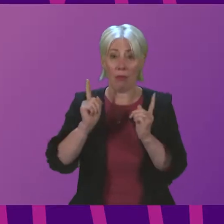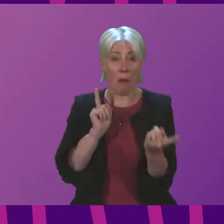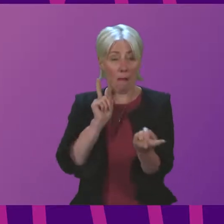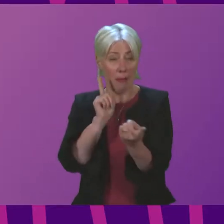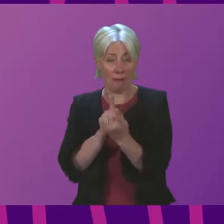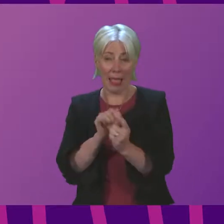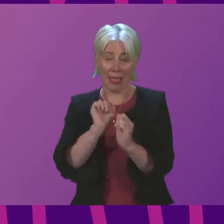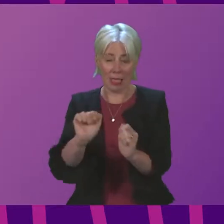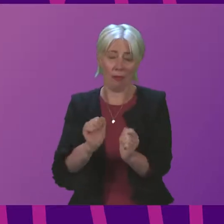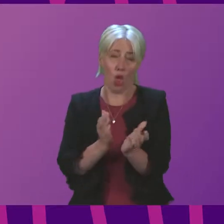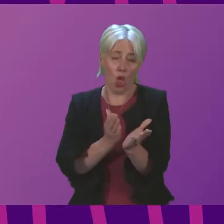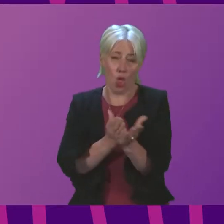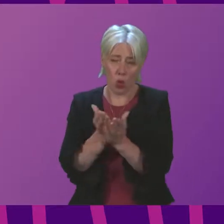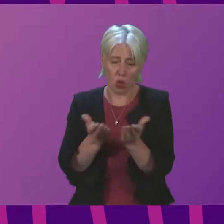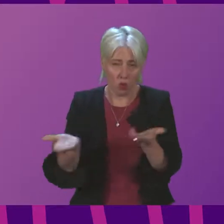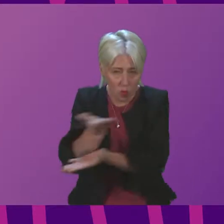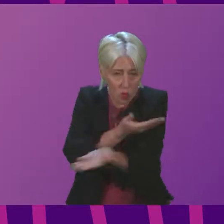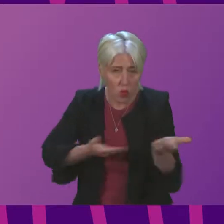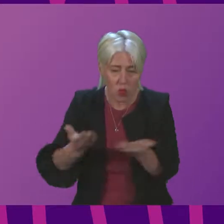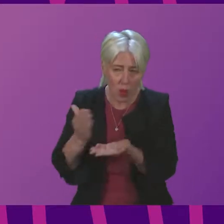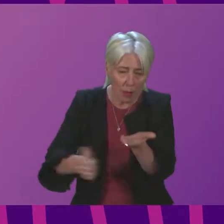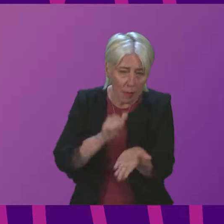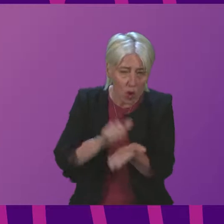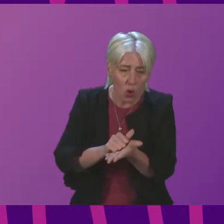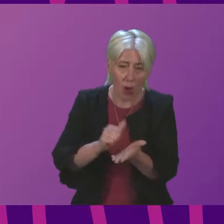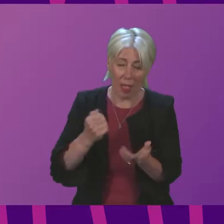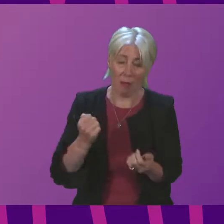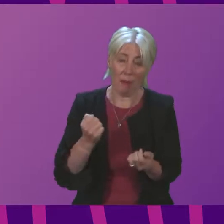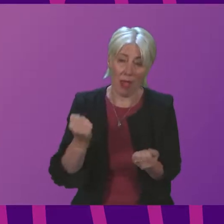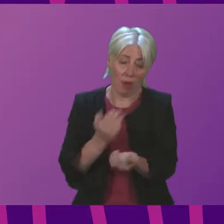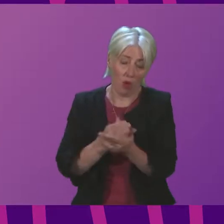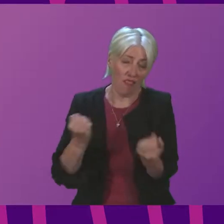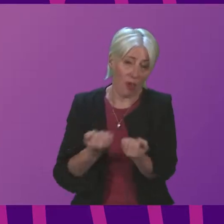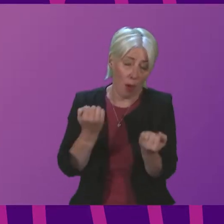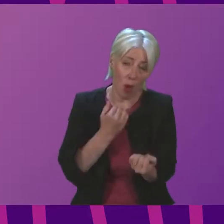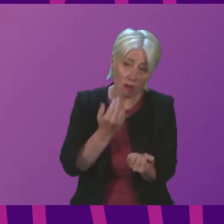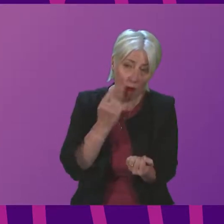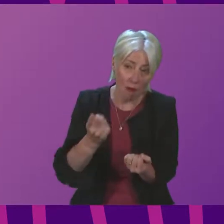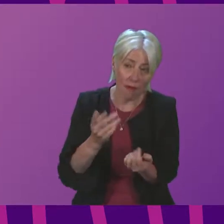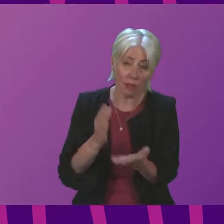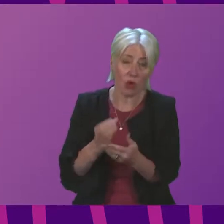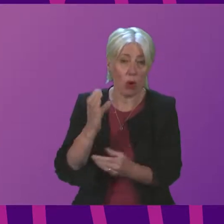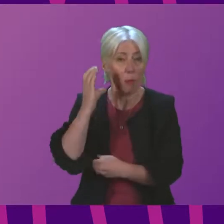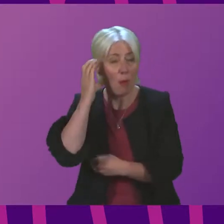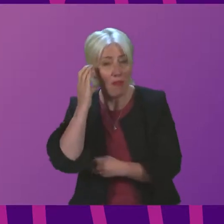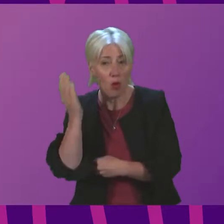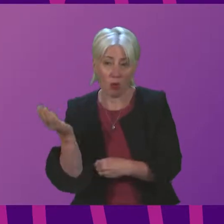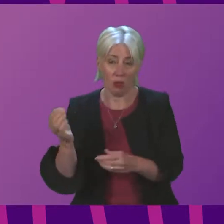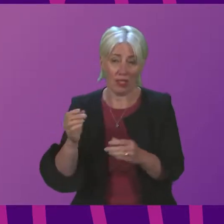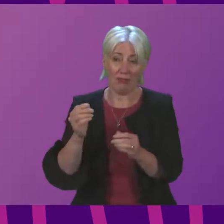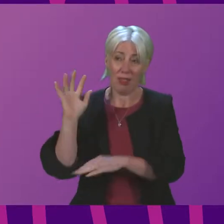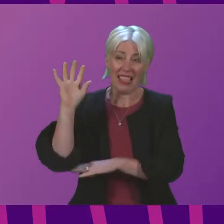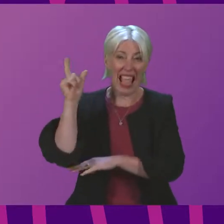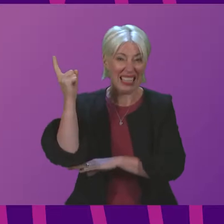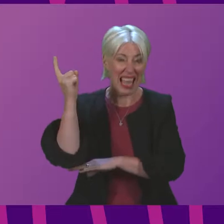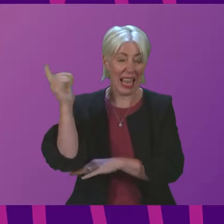Telecoms Protocol to seek assurances on power resilience provisions they have in place to restore mobile telecoms in affected areas.